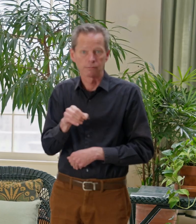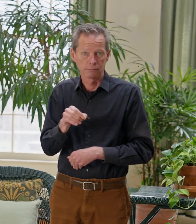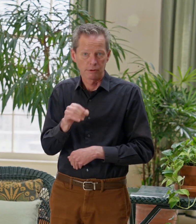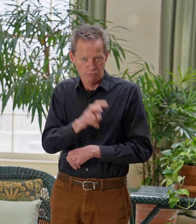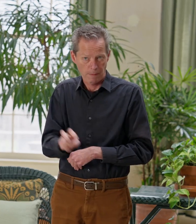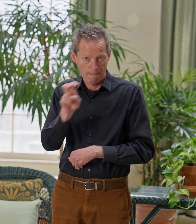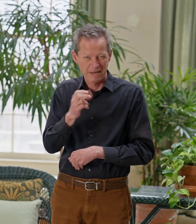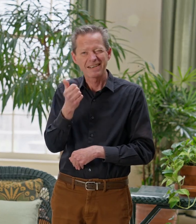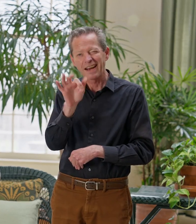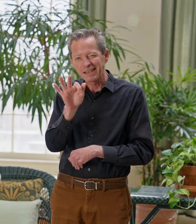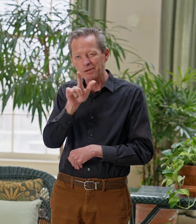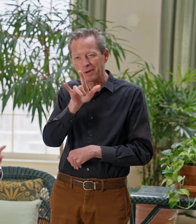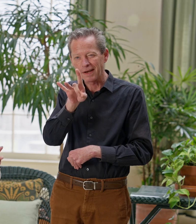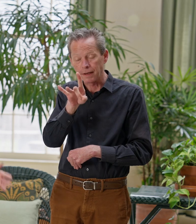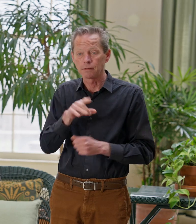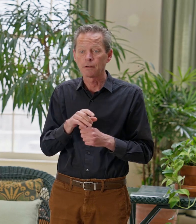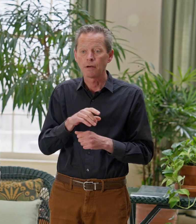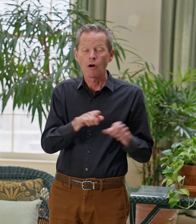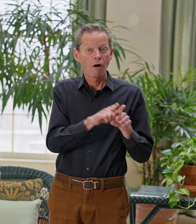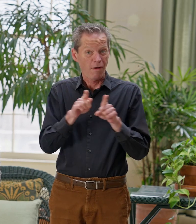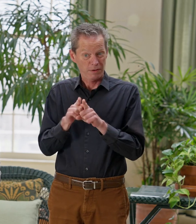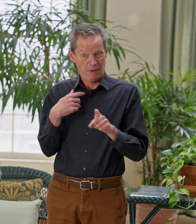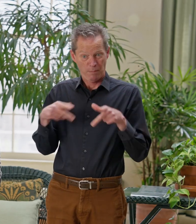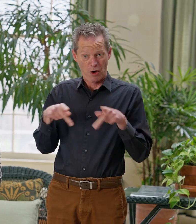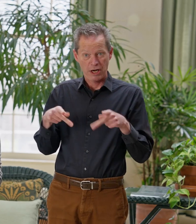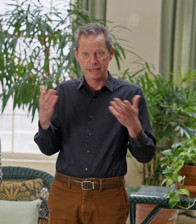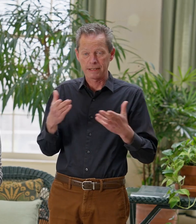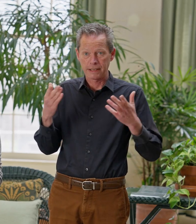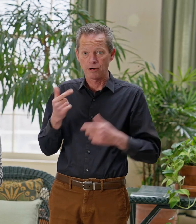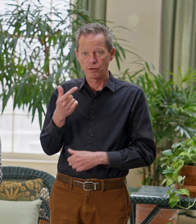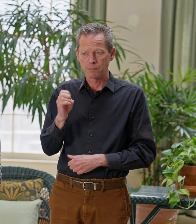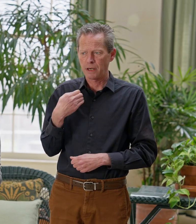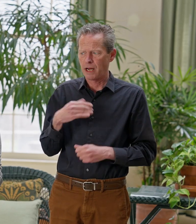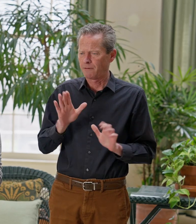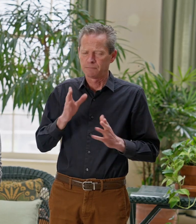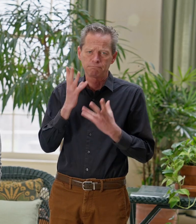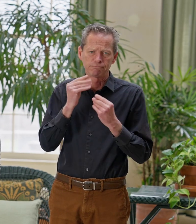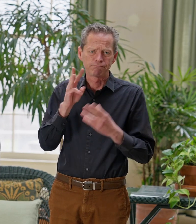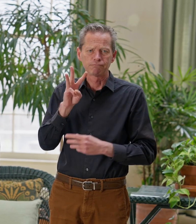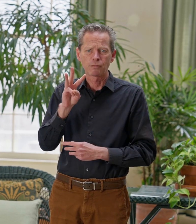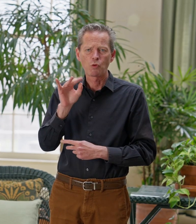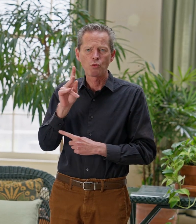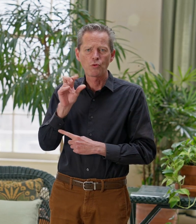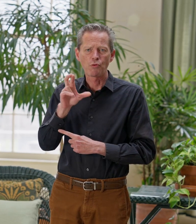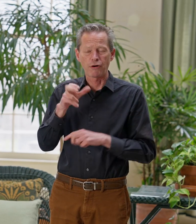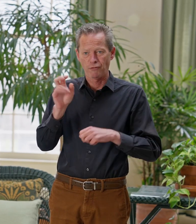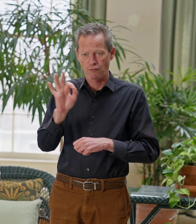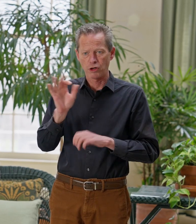addition to having parties here, Mr. Eastman had this lovely wicker furniture that he could move out to the gardens from this room and